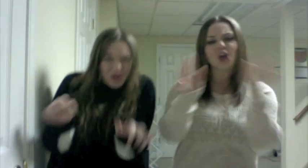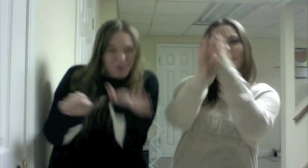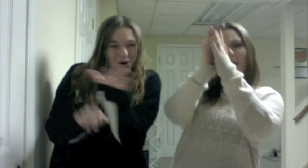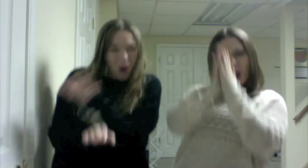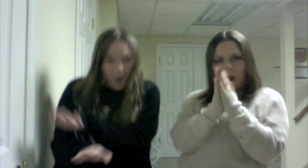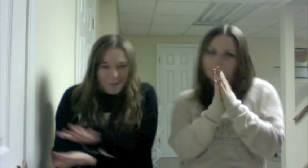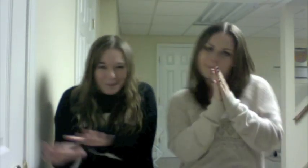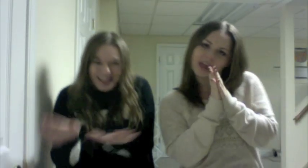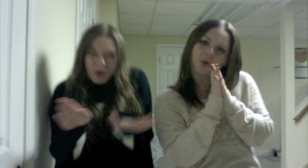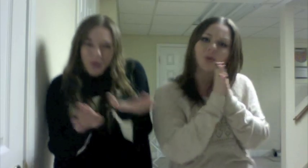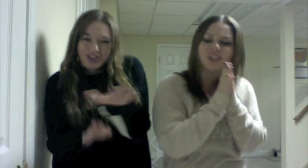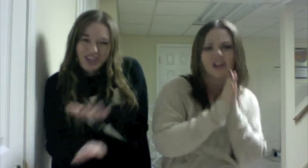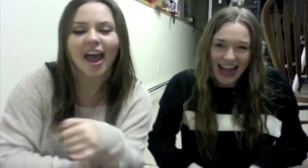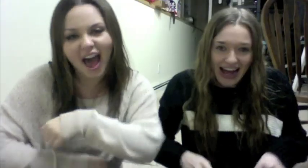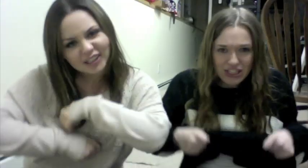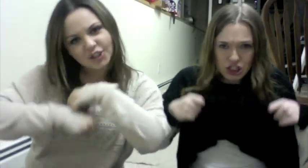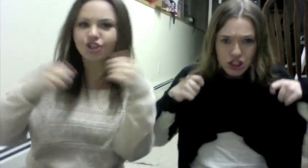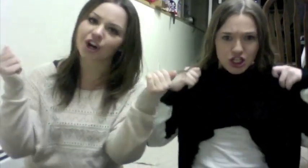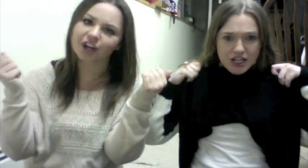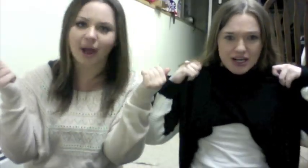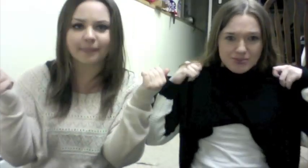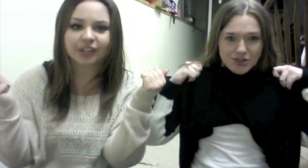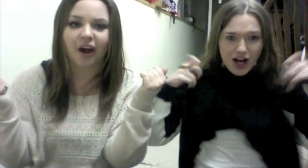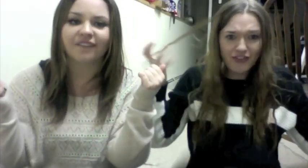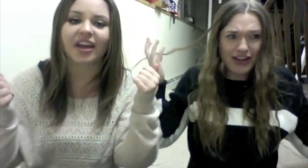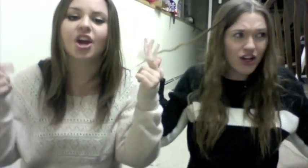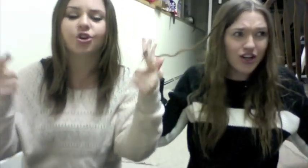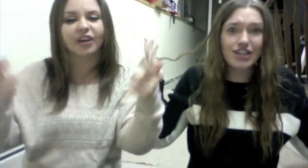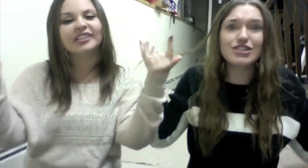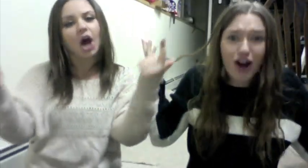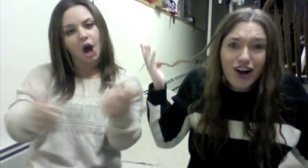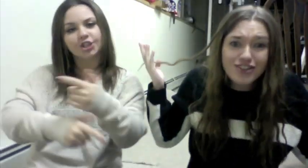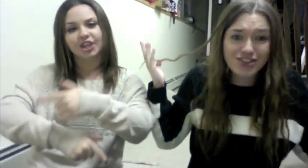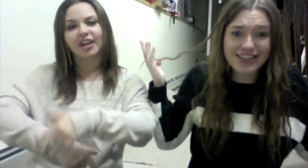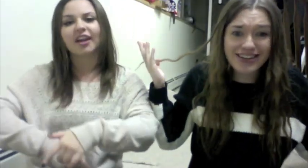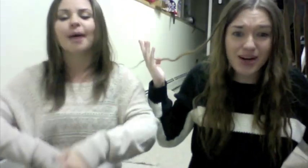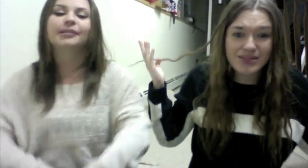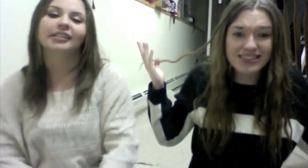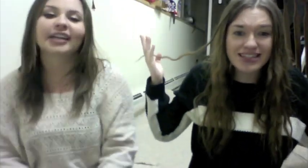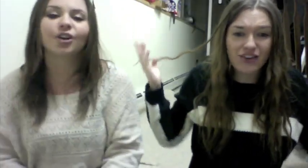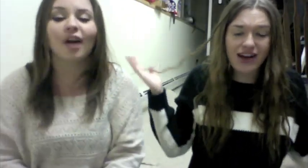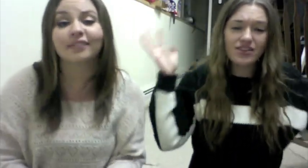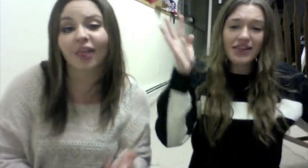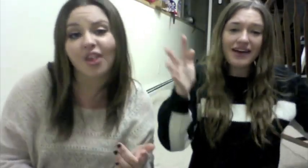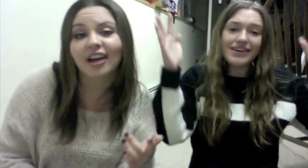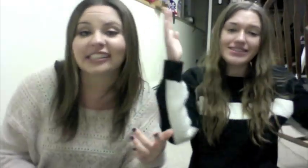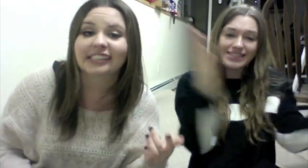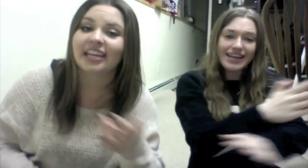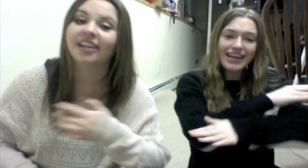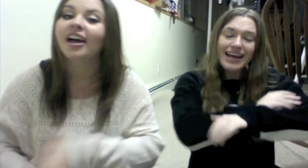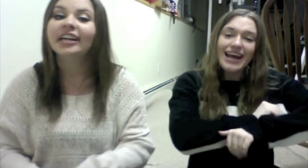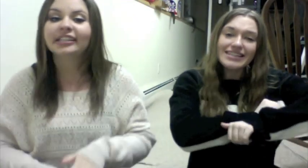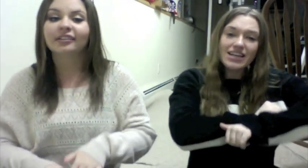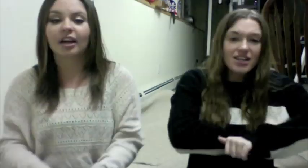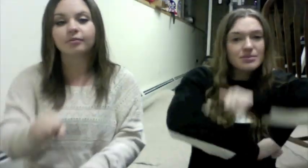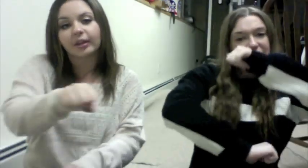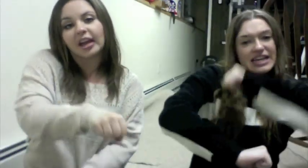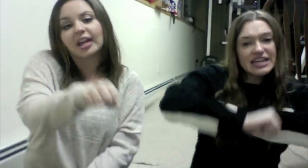No more hoping and wishing. Allison's shirt comes off and Chris Argent comes in. Scott arrives on the scene. And Sal comes in